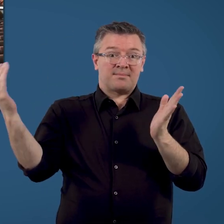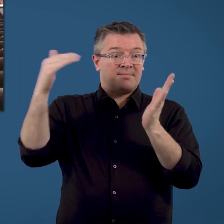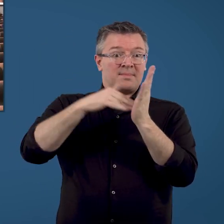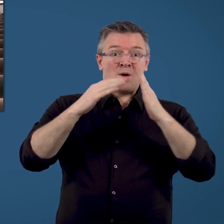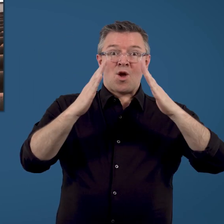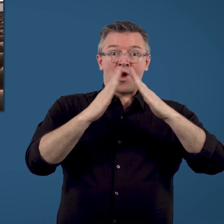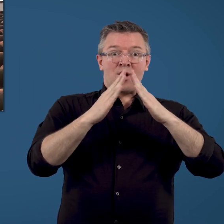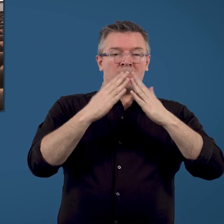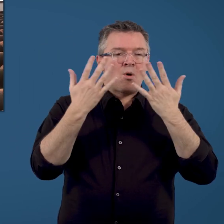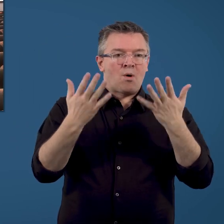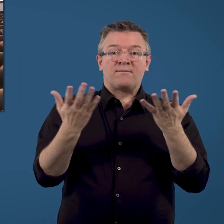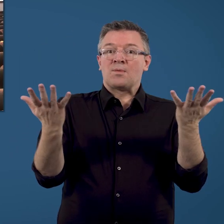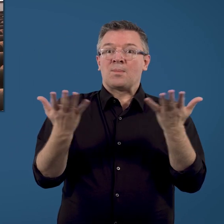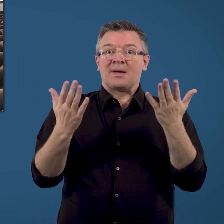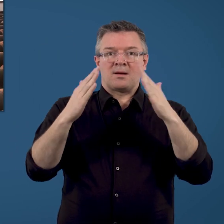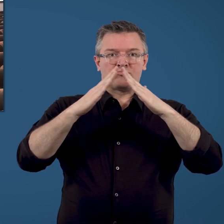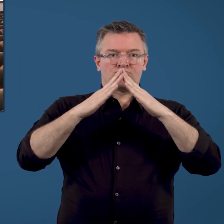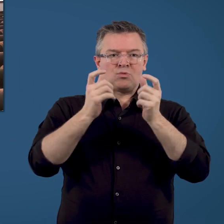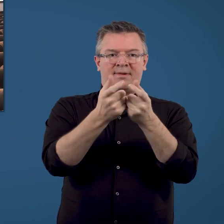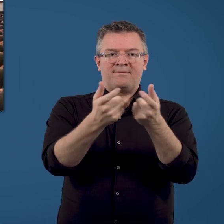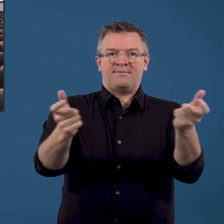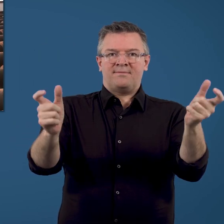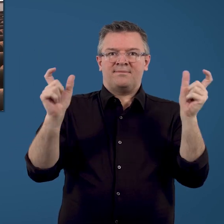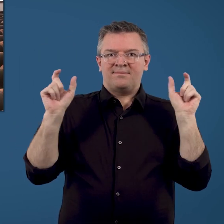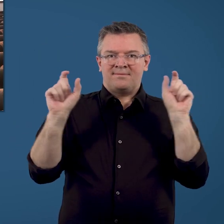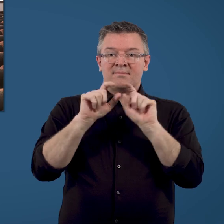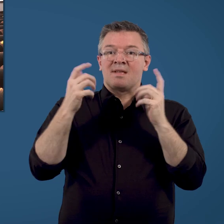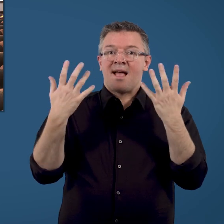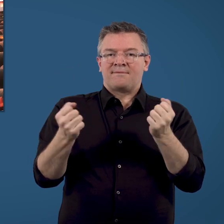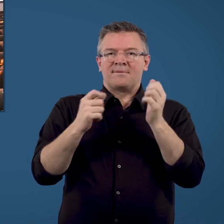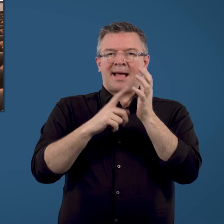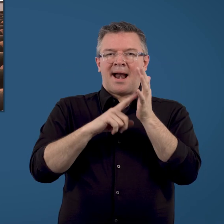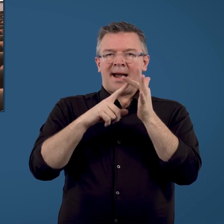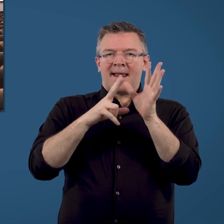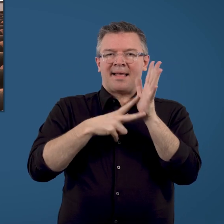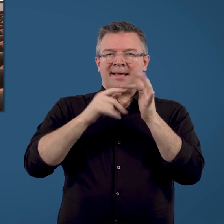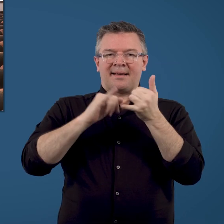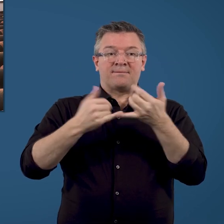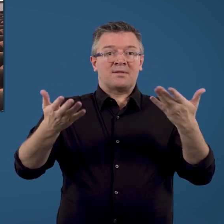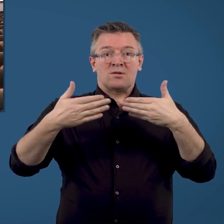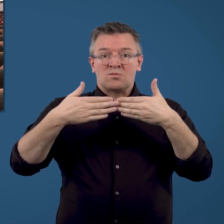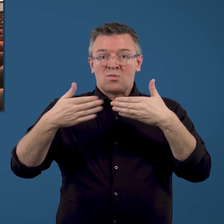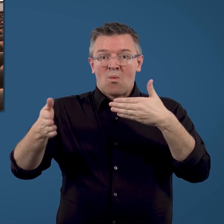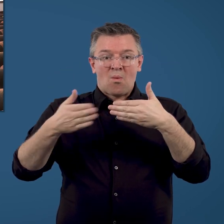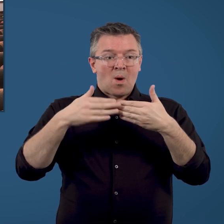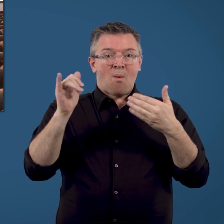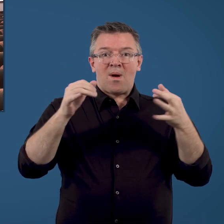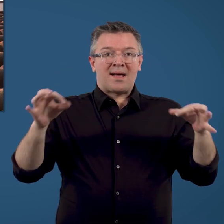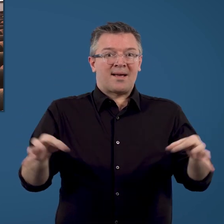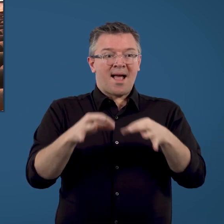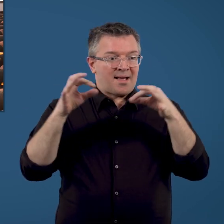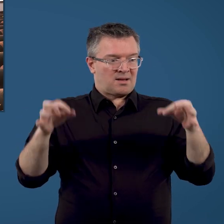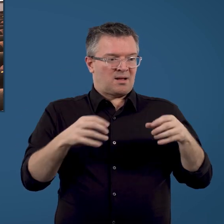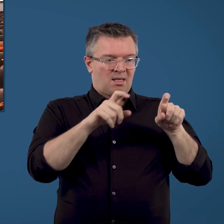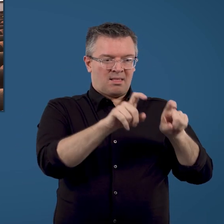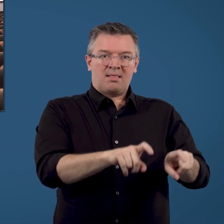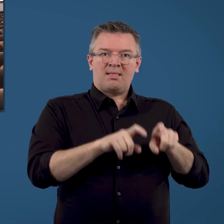they often start fires where leaves naturally accumulate, like in gutters, doorways and garden beds.